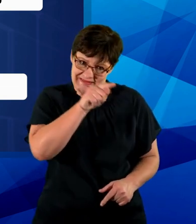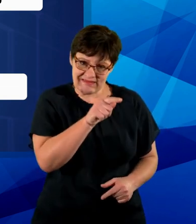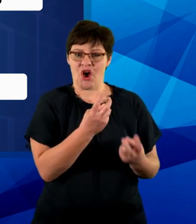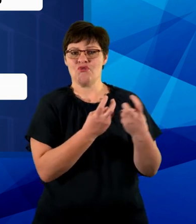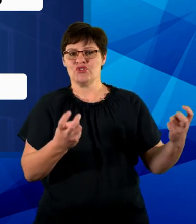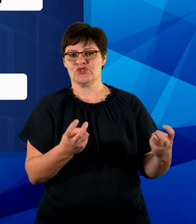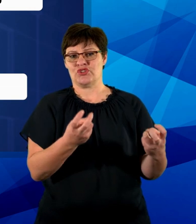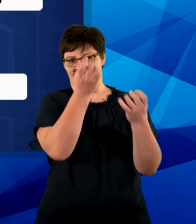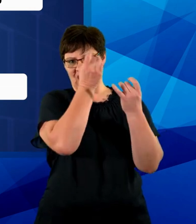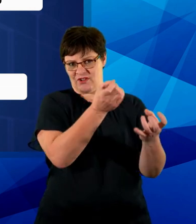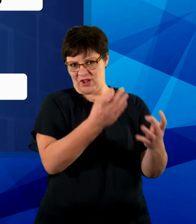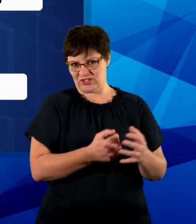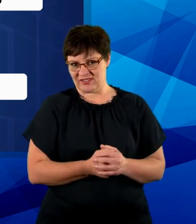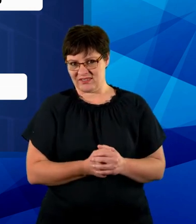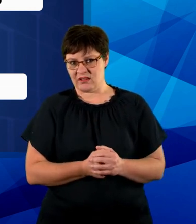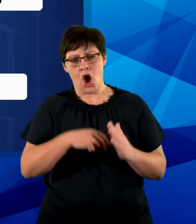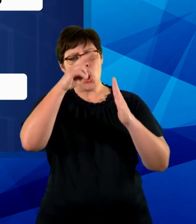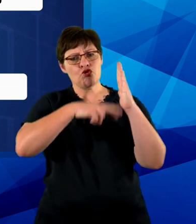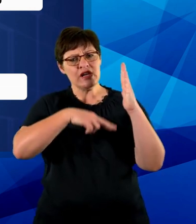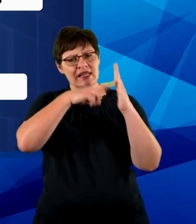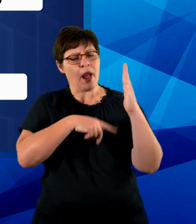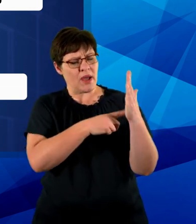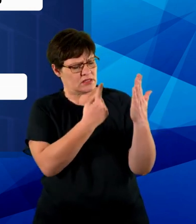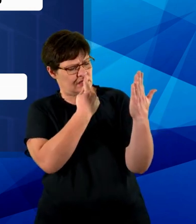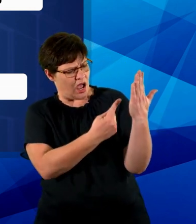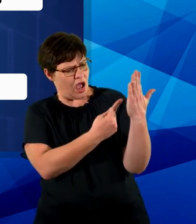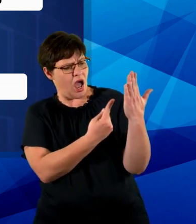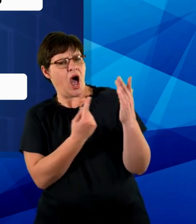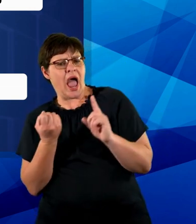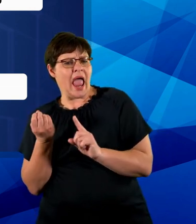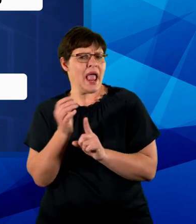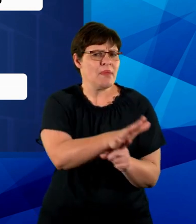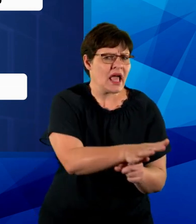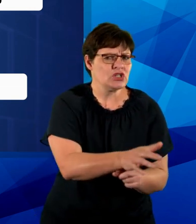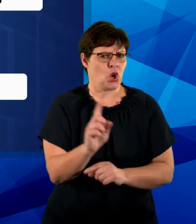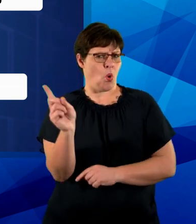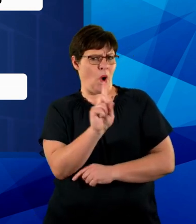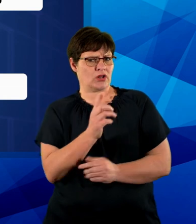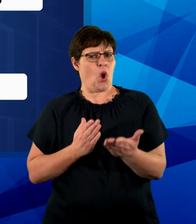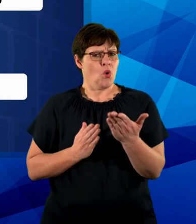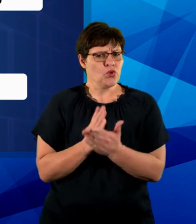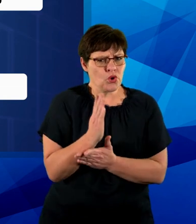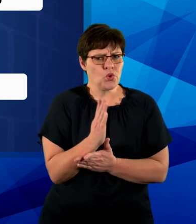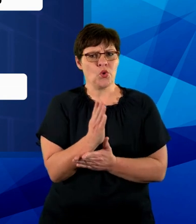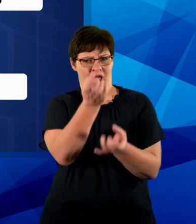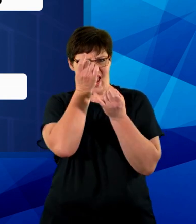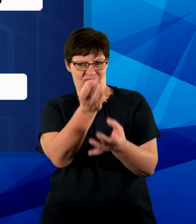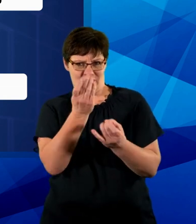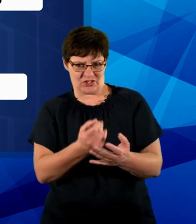make it clear to your reader what is the implication of this information. Although the basic argument is effective for proving